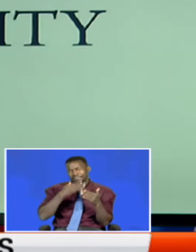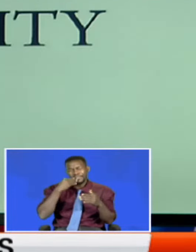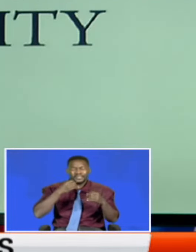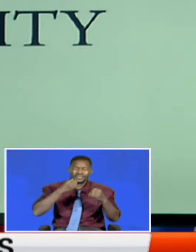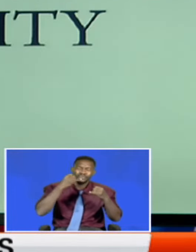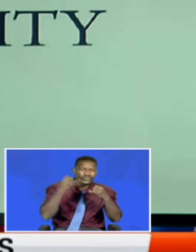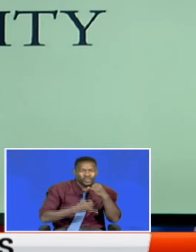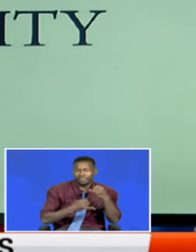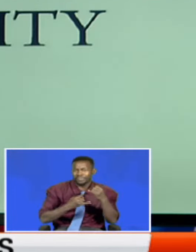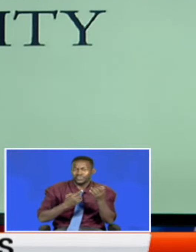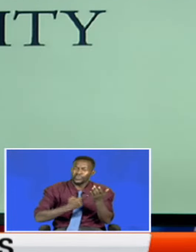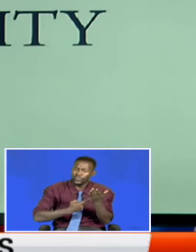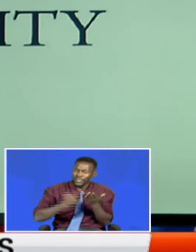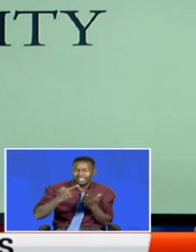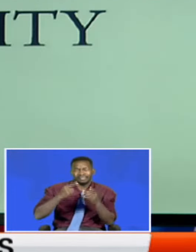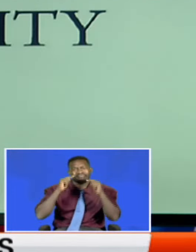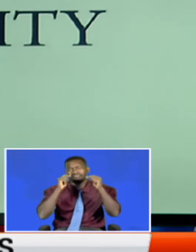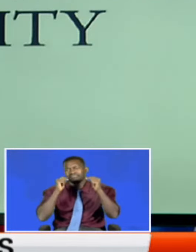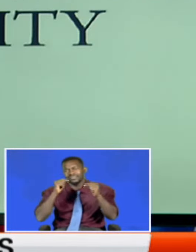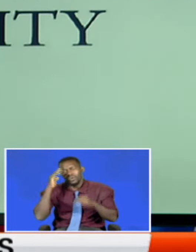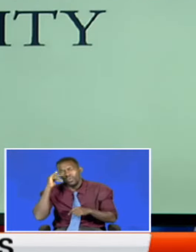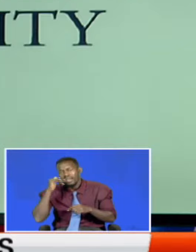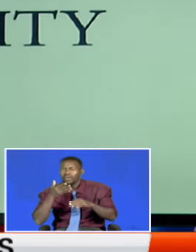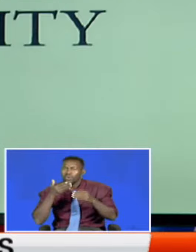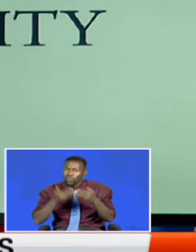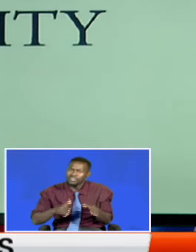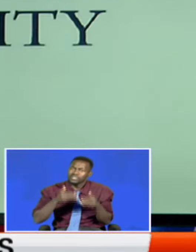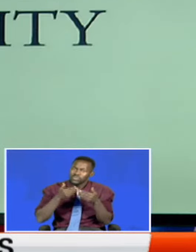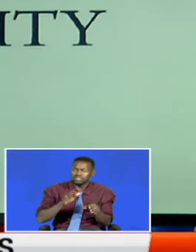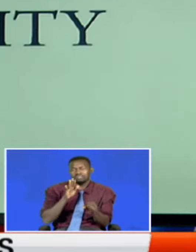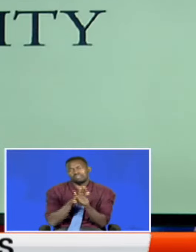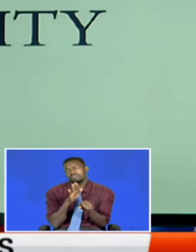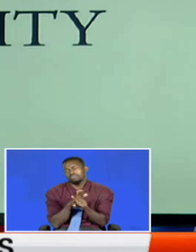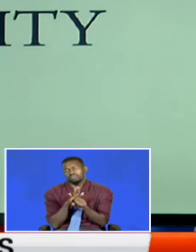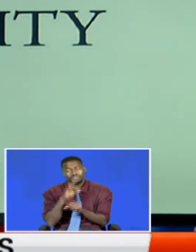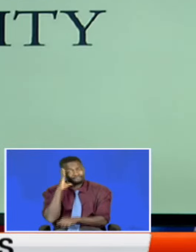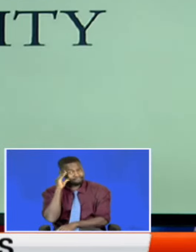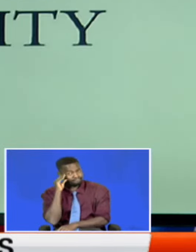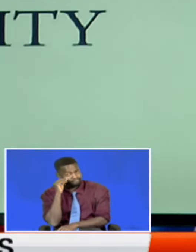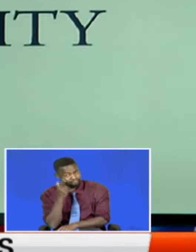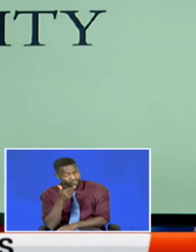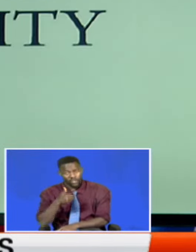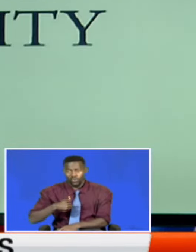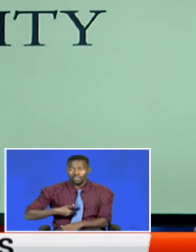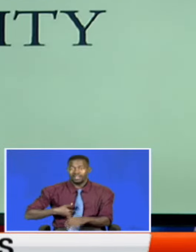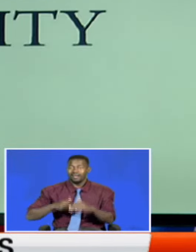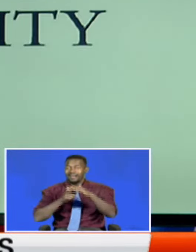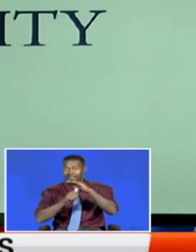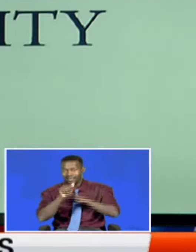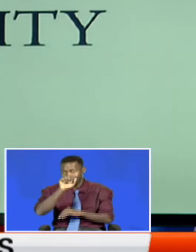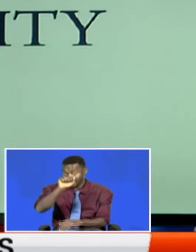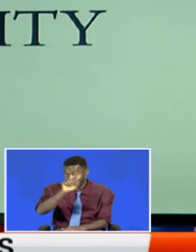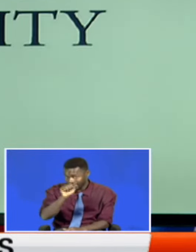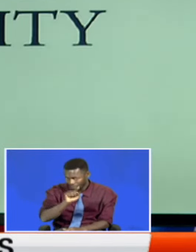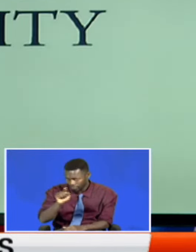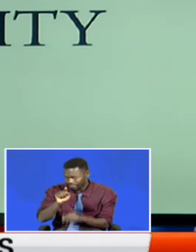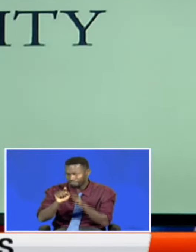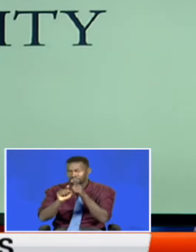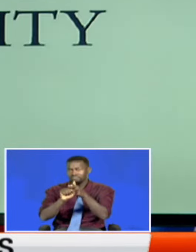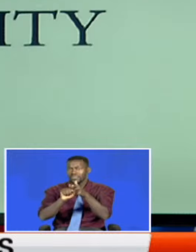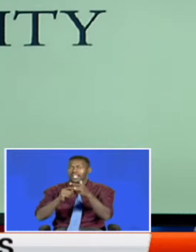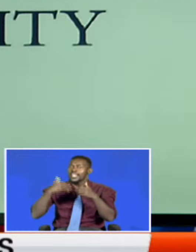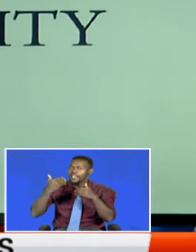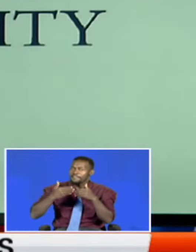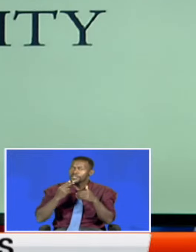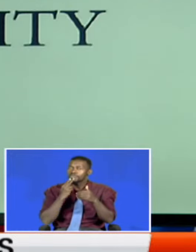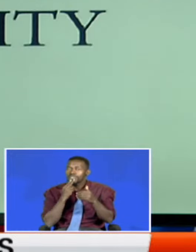will cost the country more. Youth under the umbrella of Gen Z's have been holding protests on Tuesdays and Thursdays